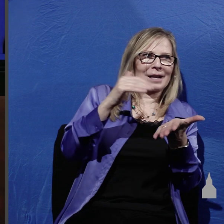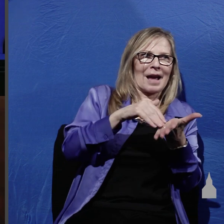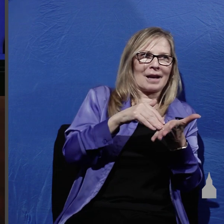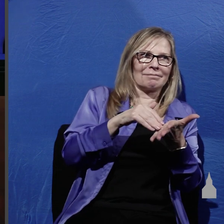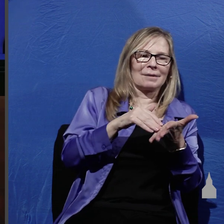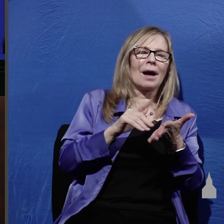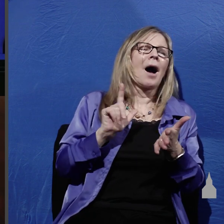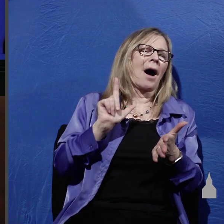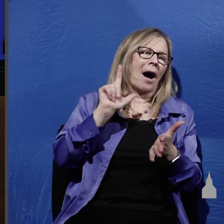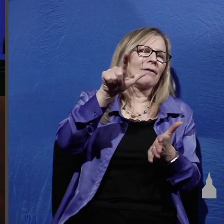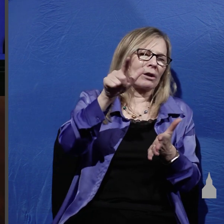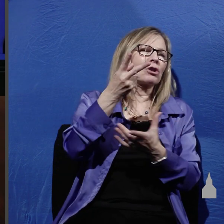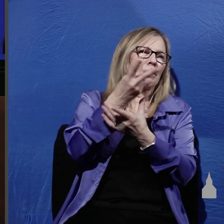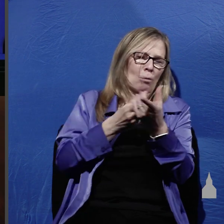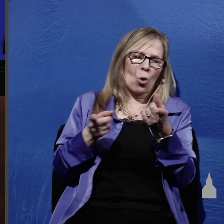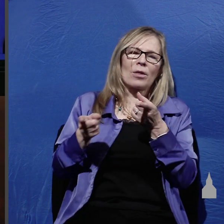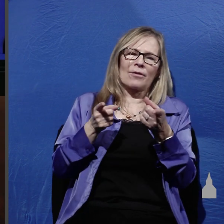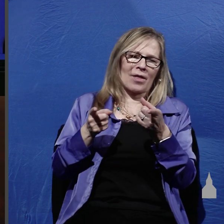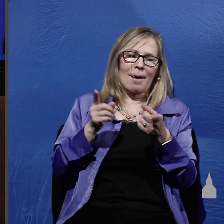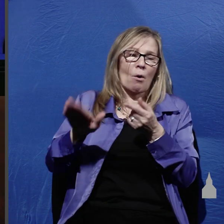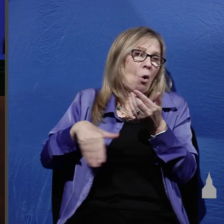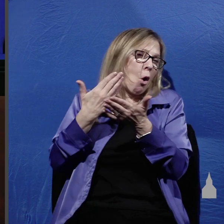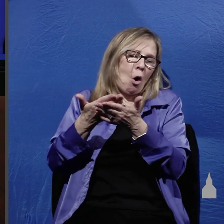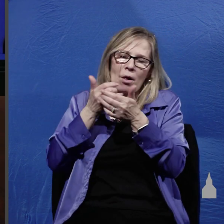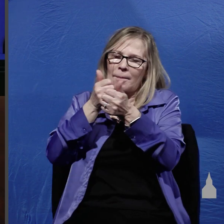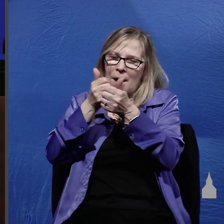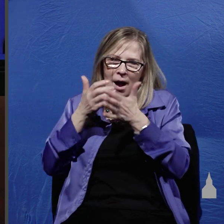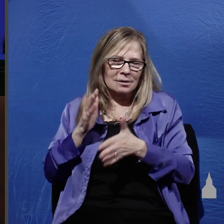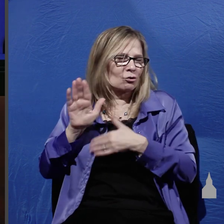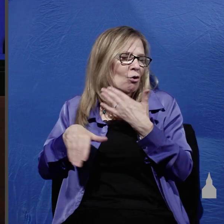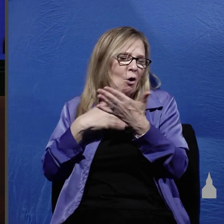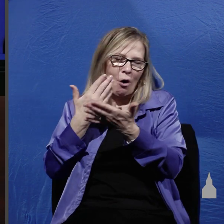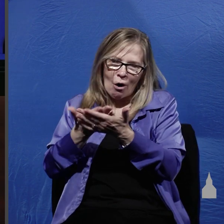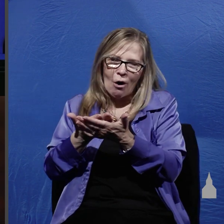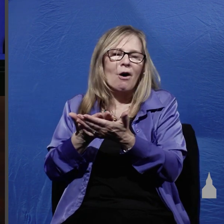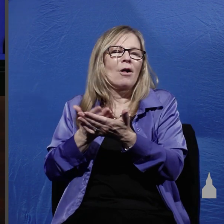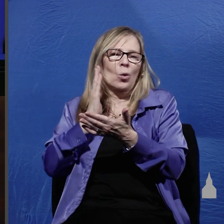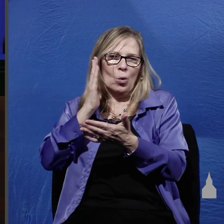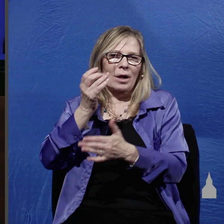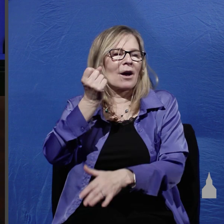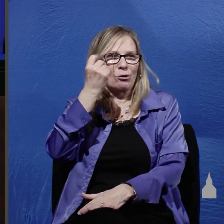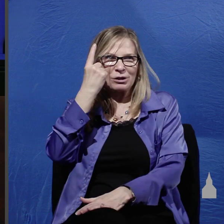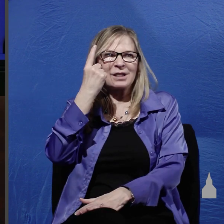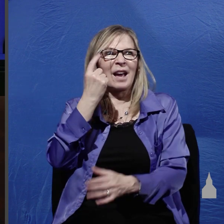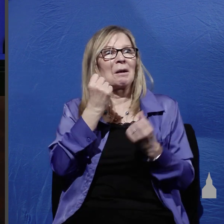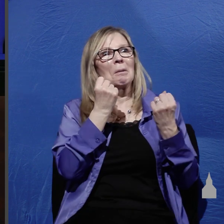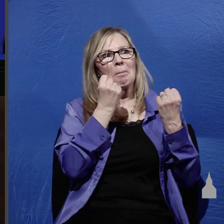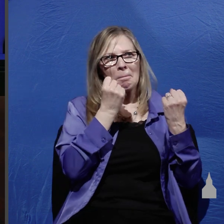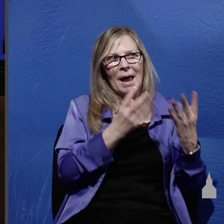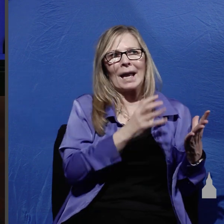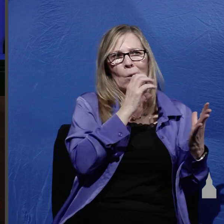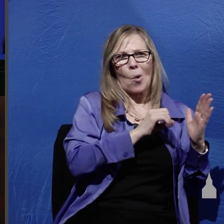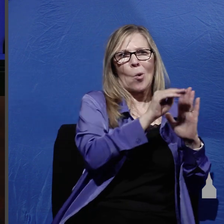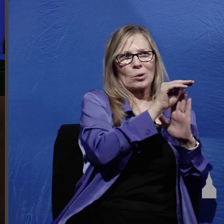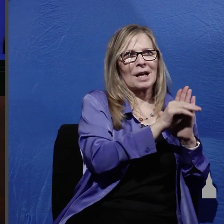both John and Peter and all the apostles and all the disciples would come to understand that there were many Old Testament passages